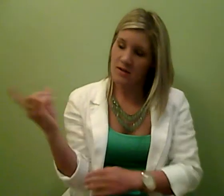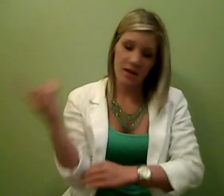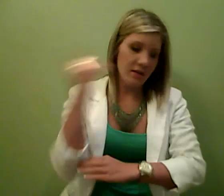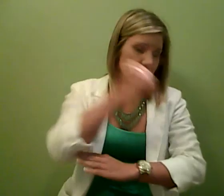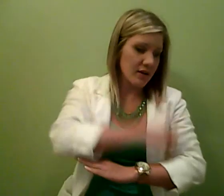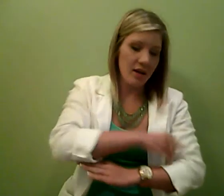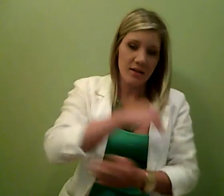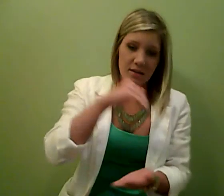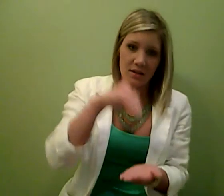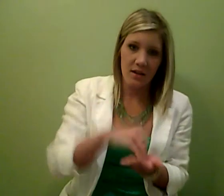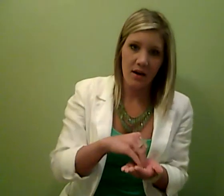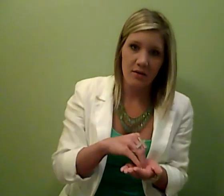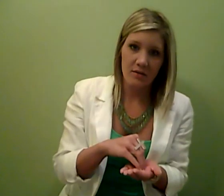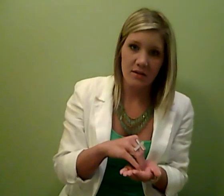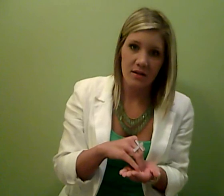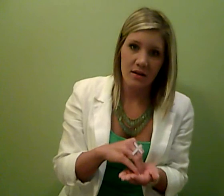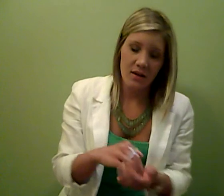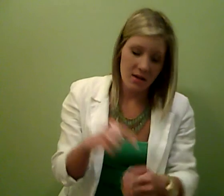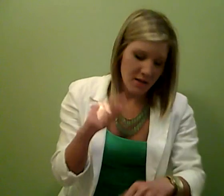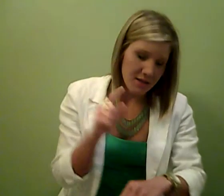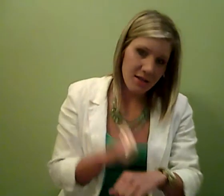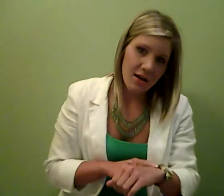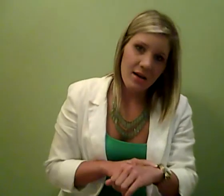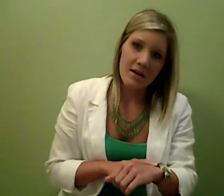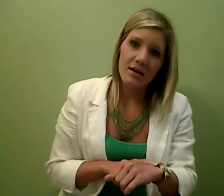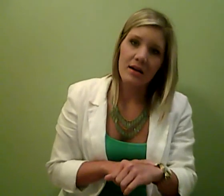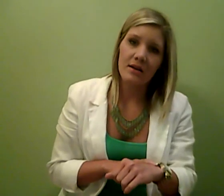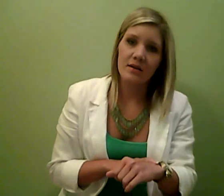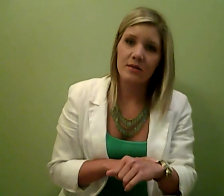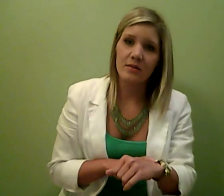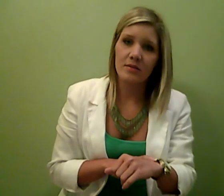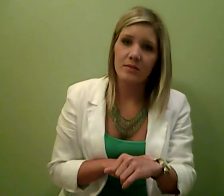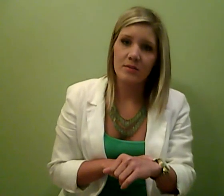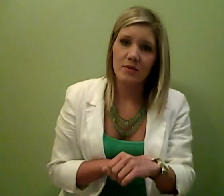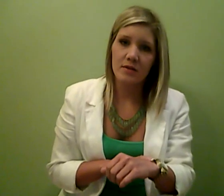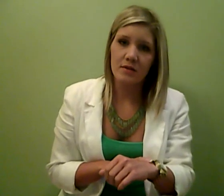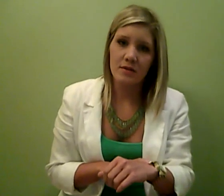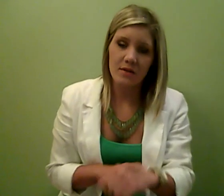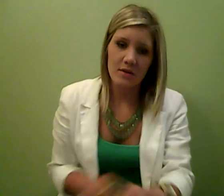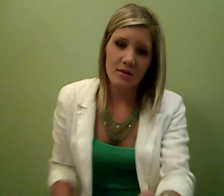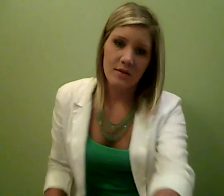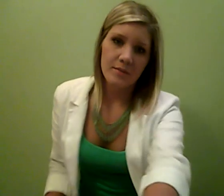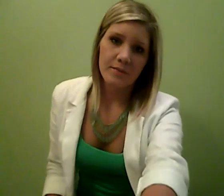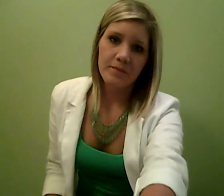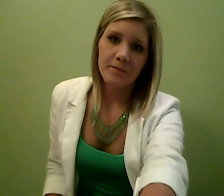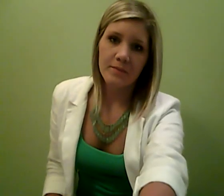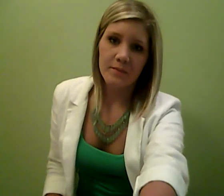seven days a thousand Those seven days a way hoy Something's come I'm glad not